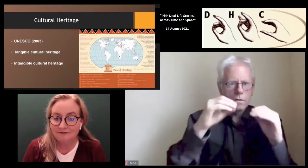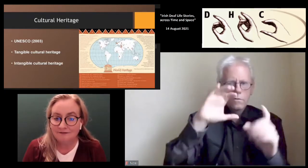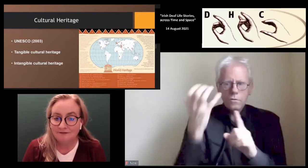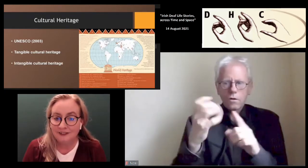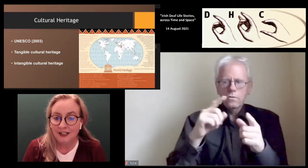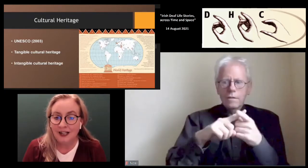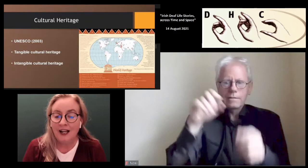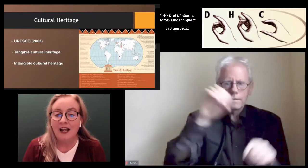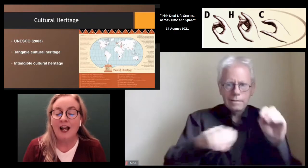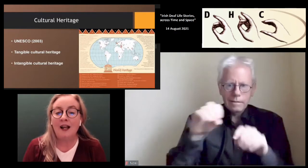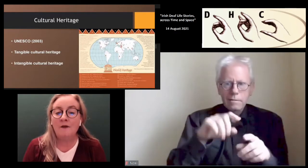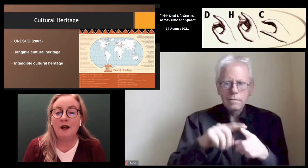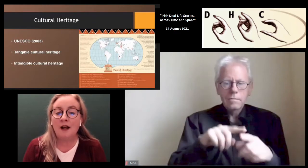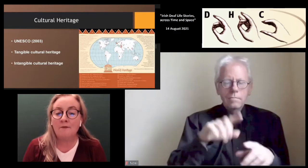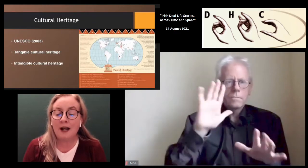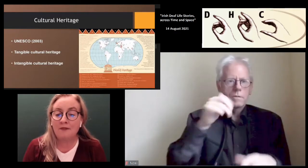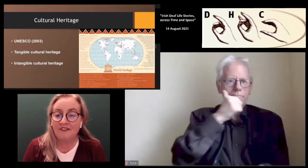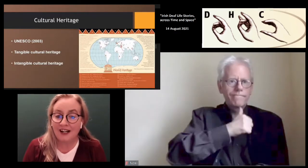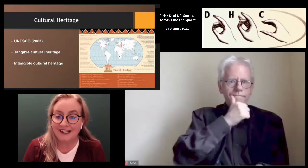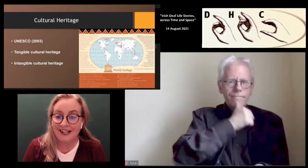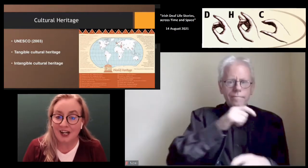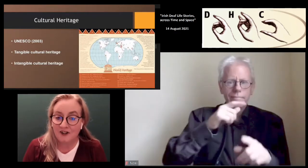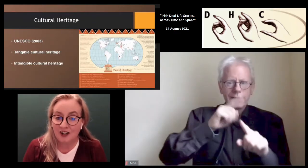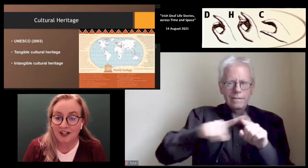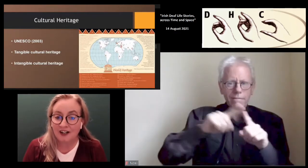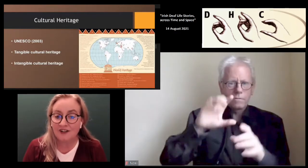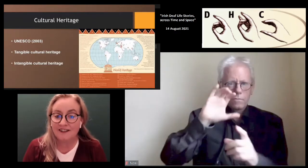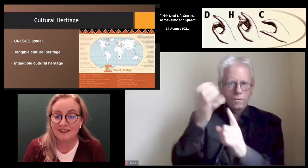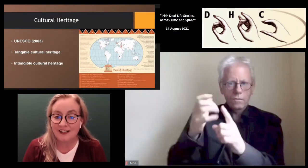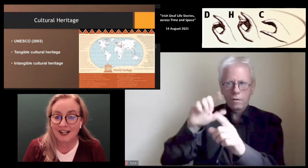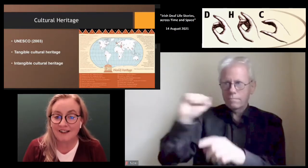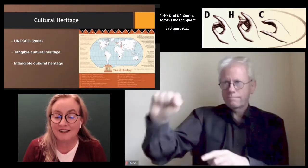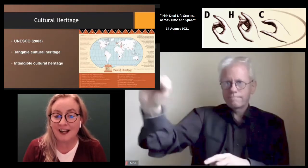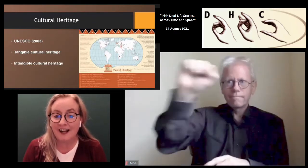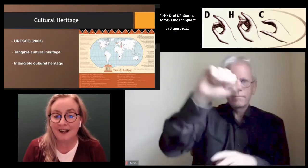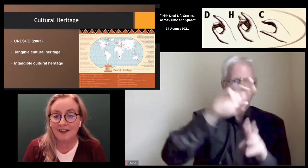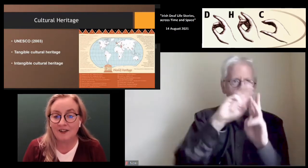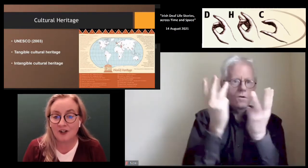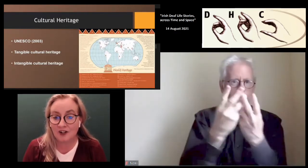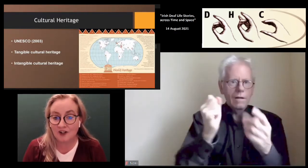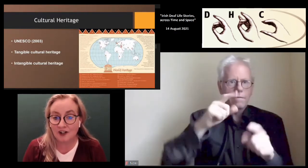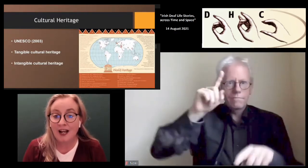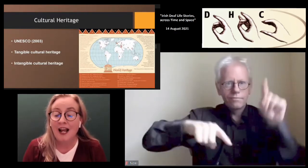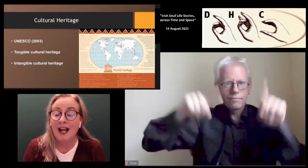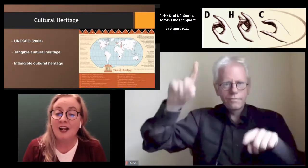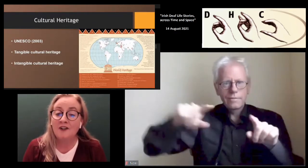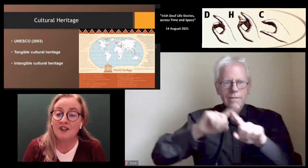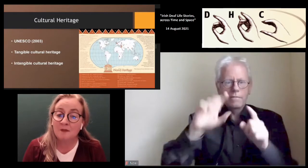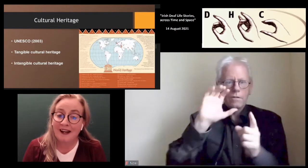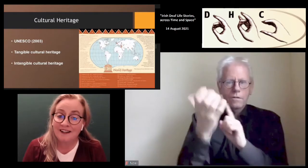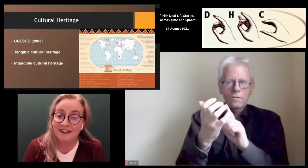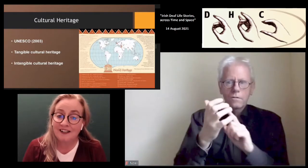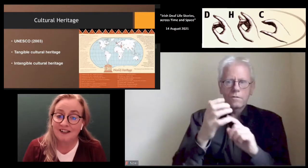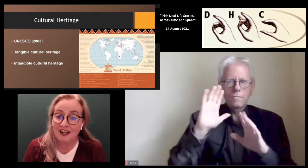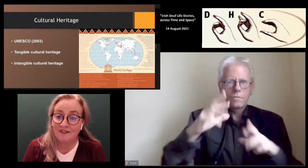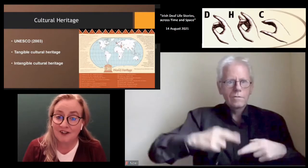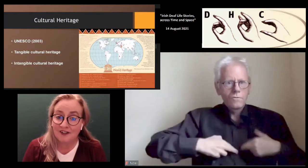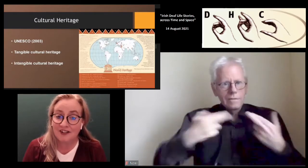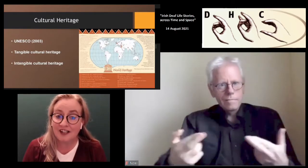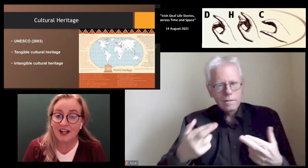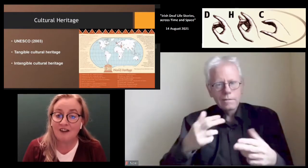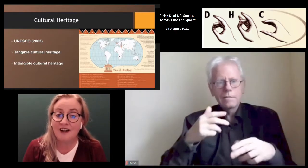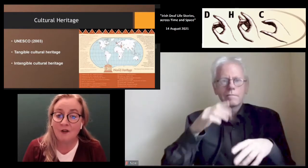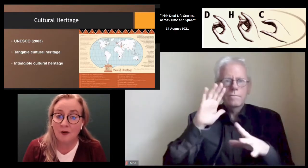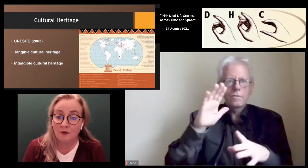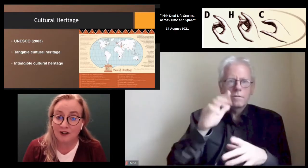by providing education, science and culture, and respecting the